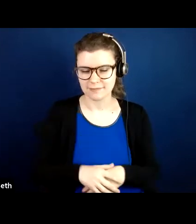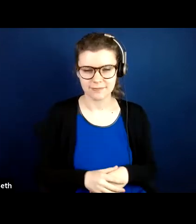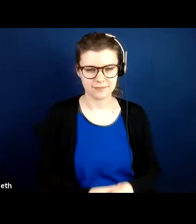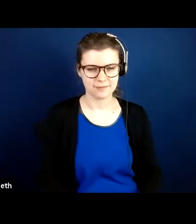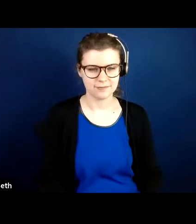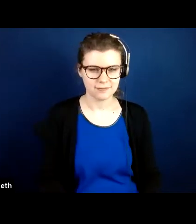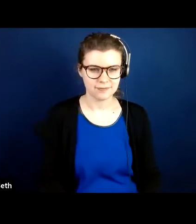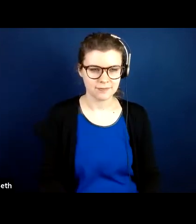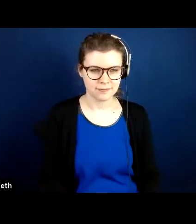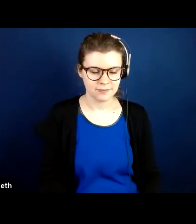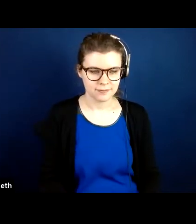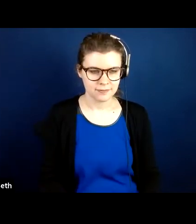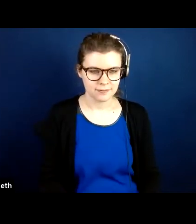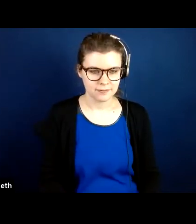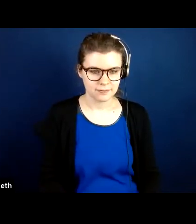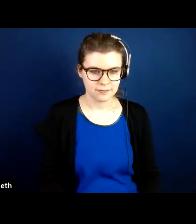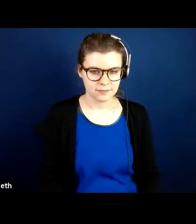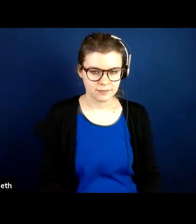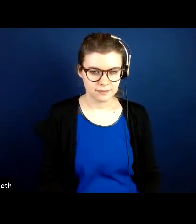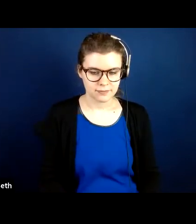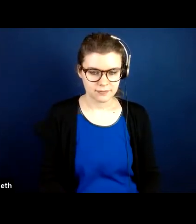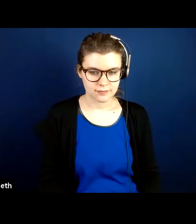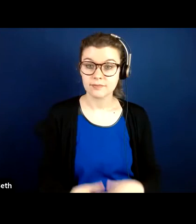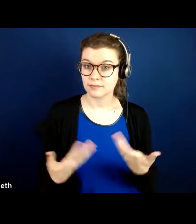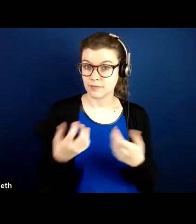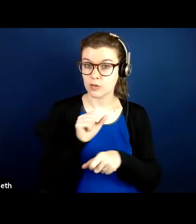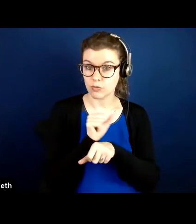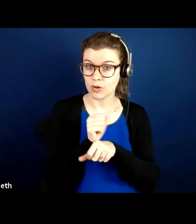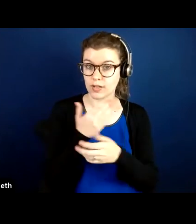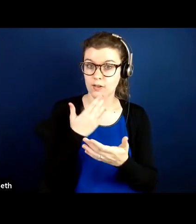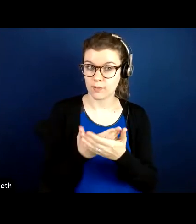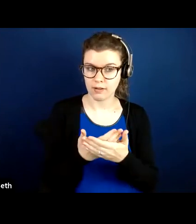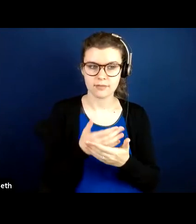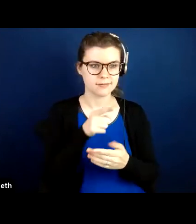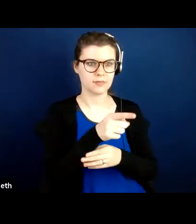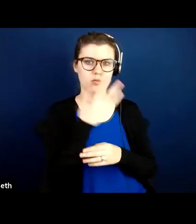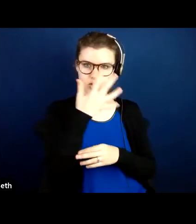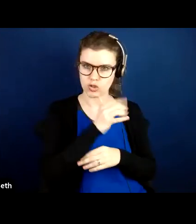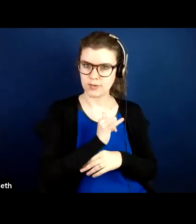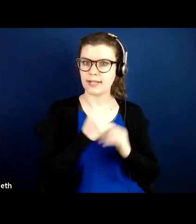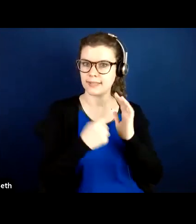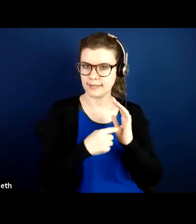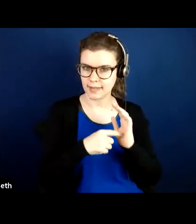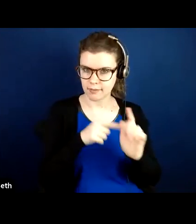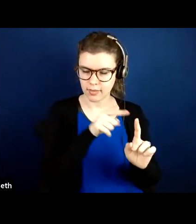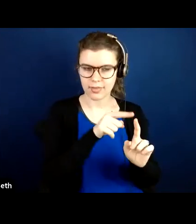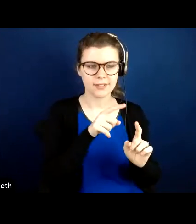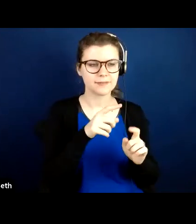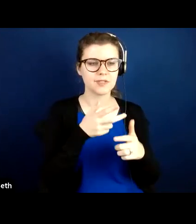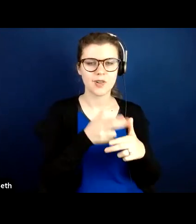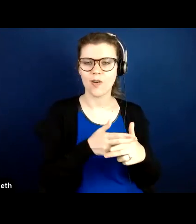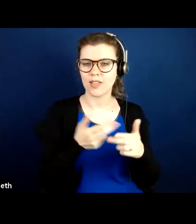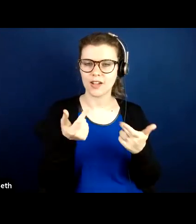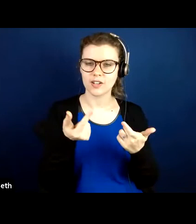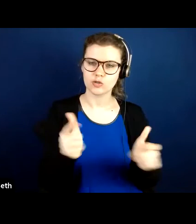So working well, again, I have here an example of what a session looks like. This is the great balancing act